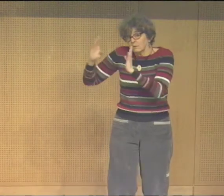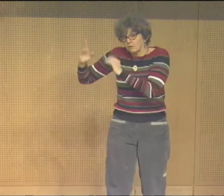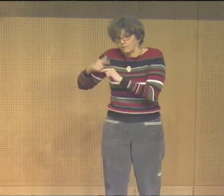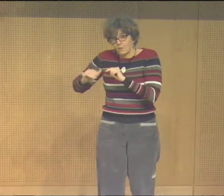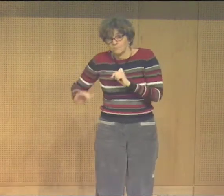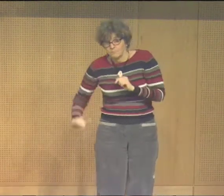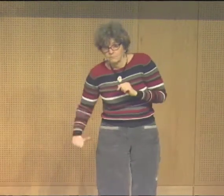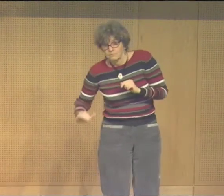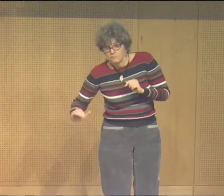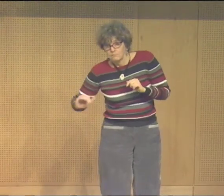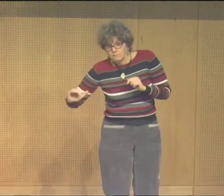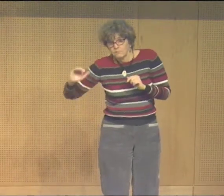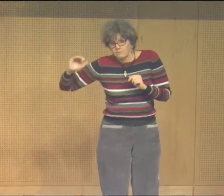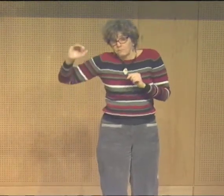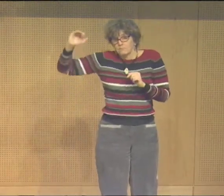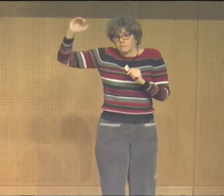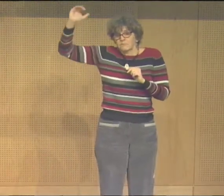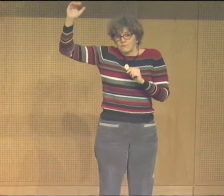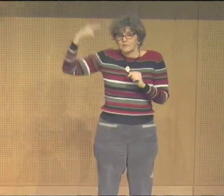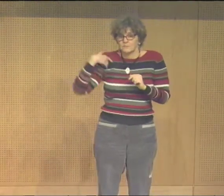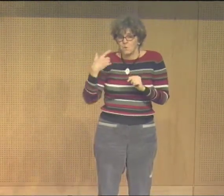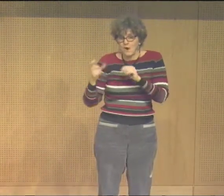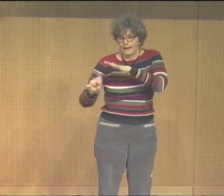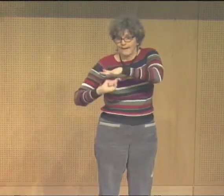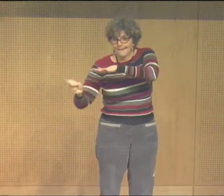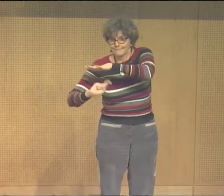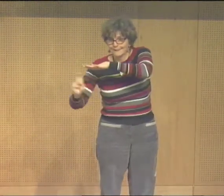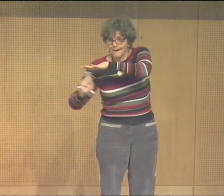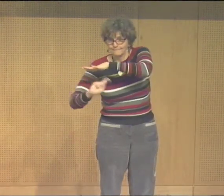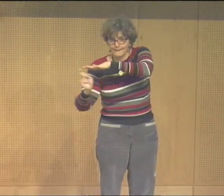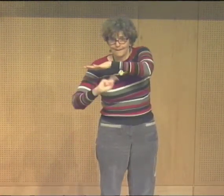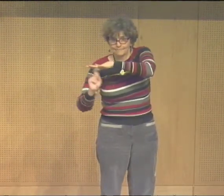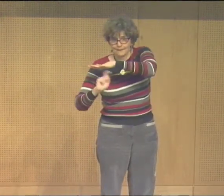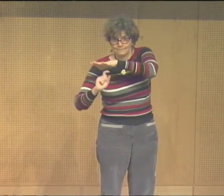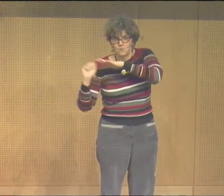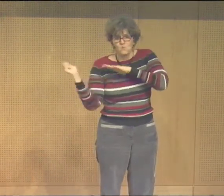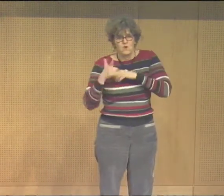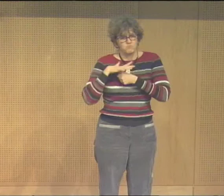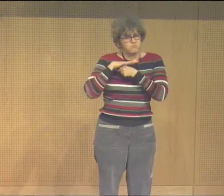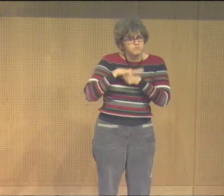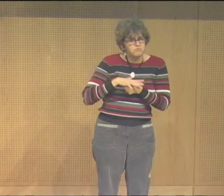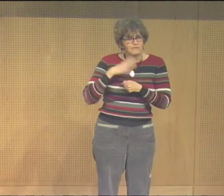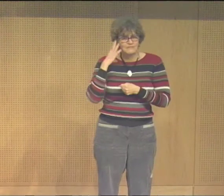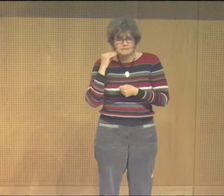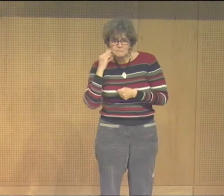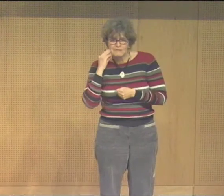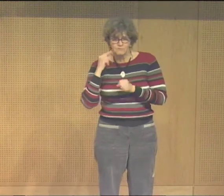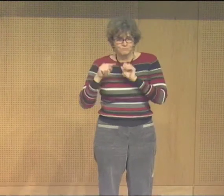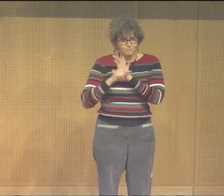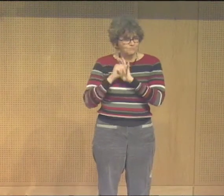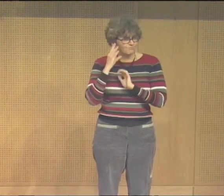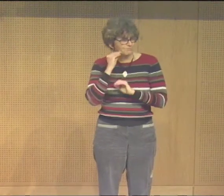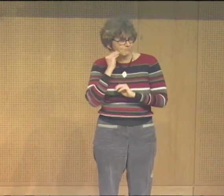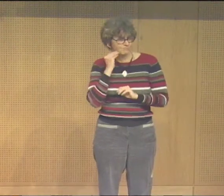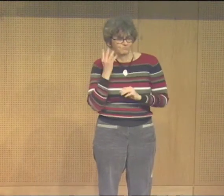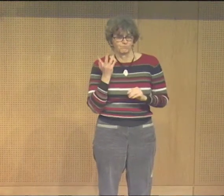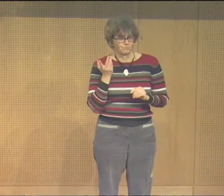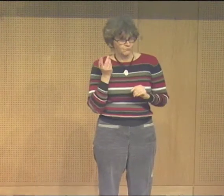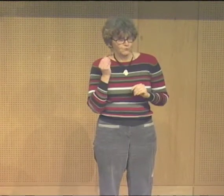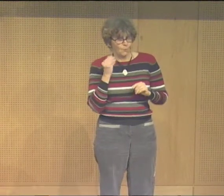represent some of my art from my development as an artist. And so I made copies of all